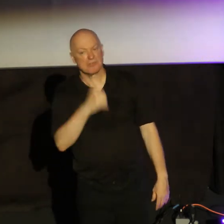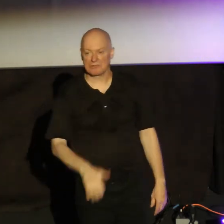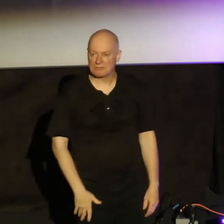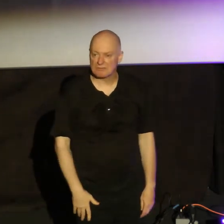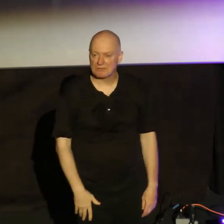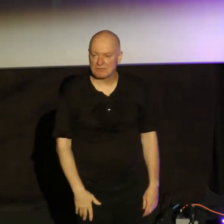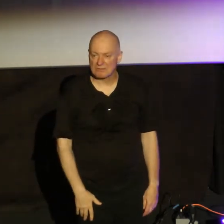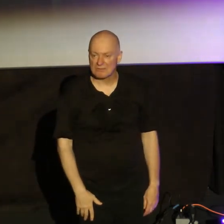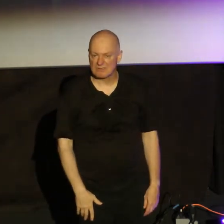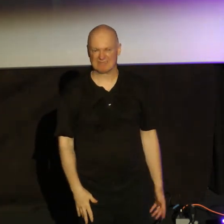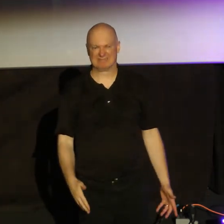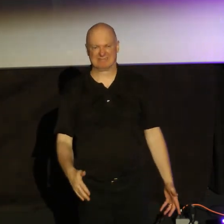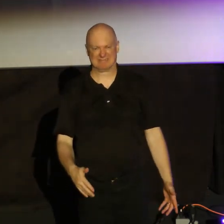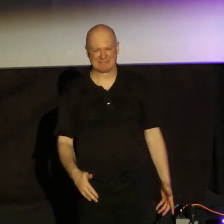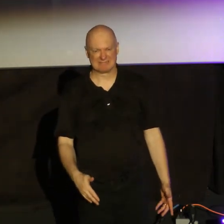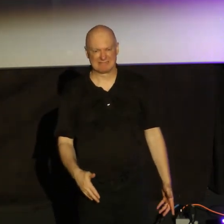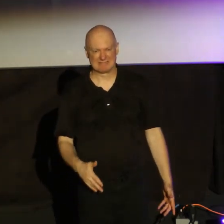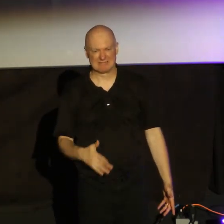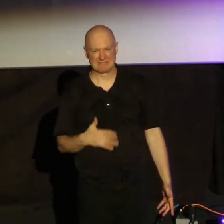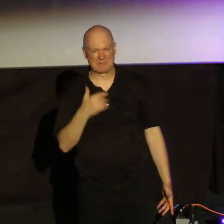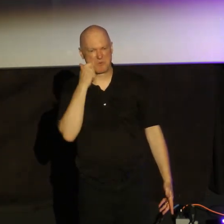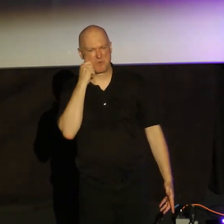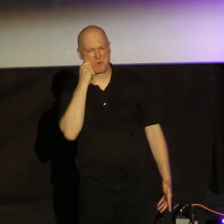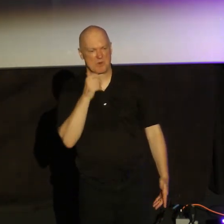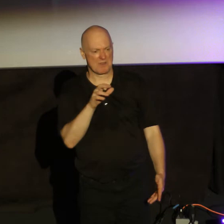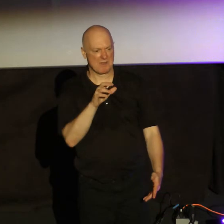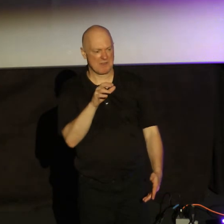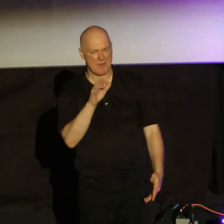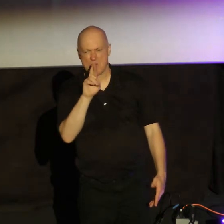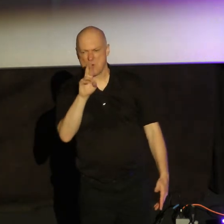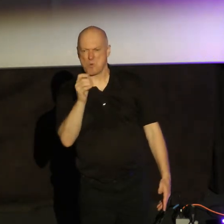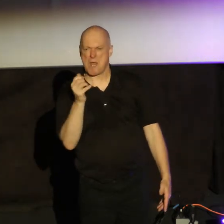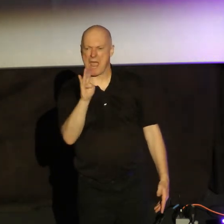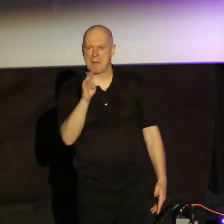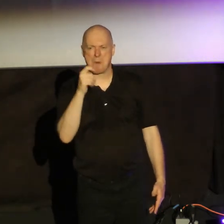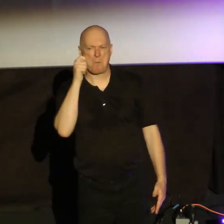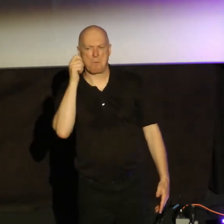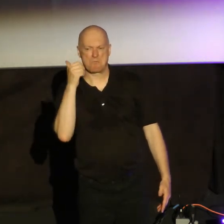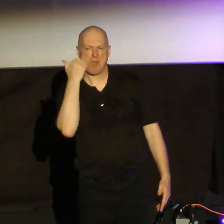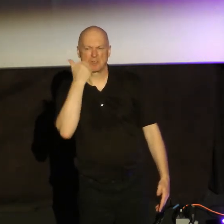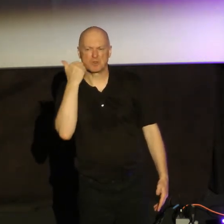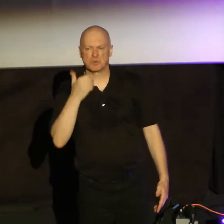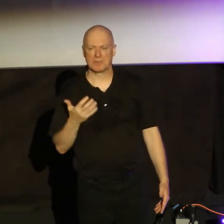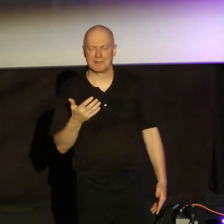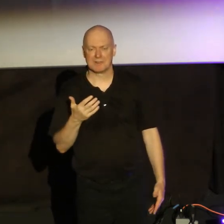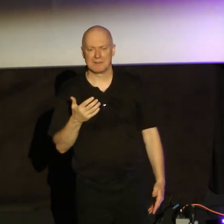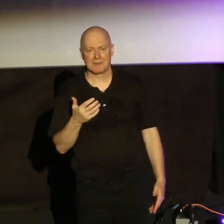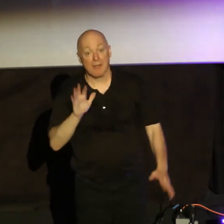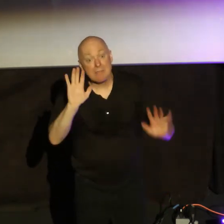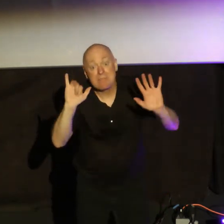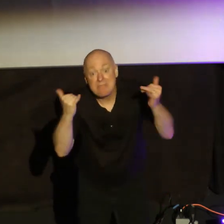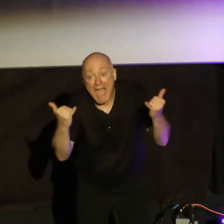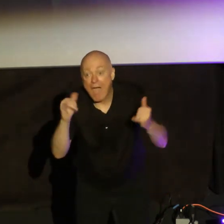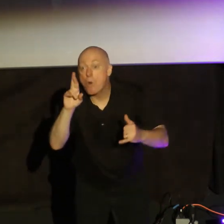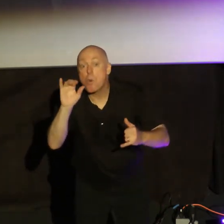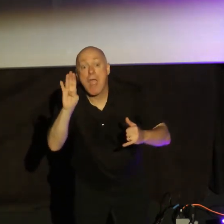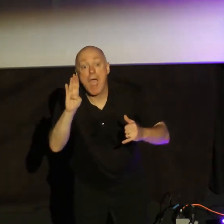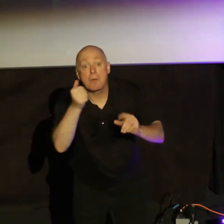down that way. That's what she's called, Rahab the prostitute. Now, here's Rahab's life. She was saved.